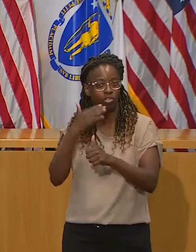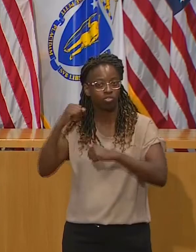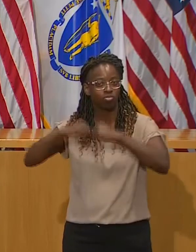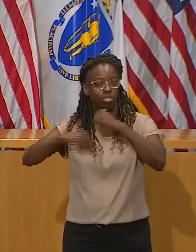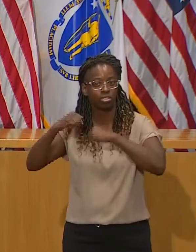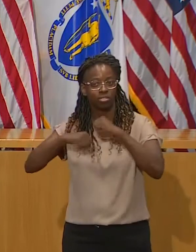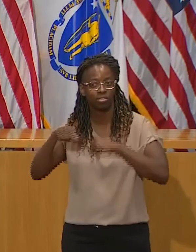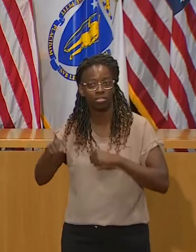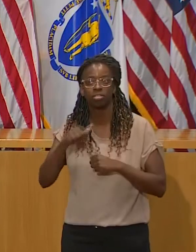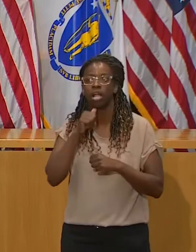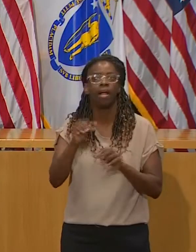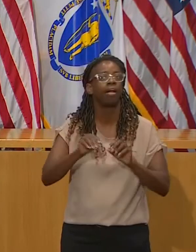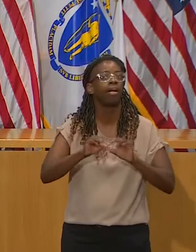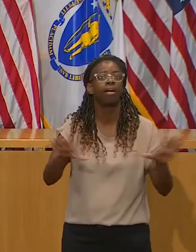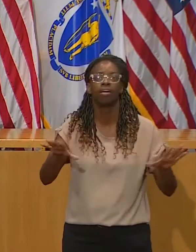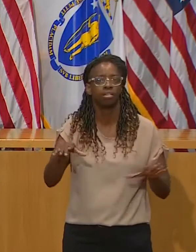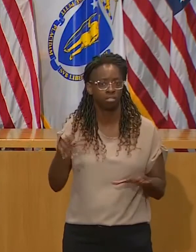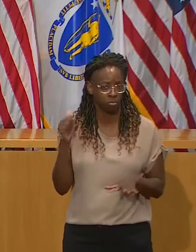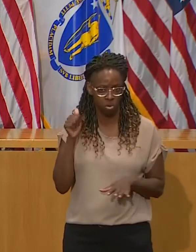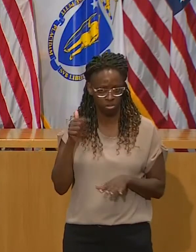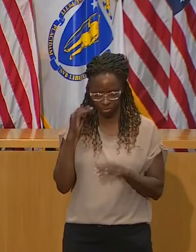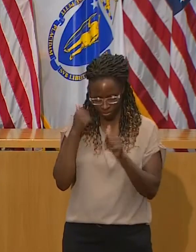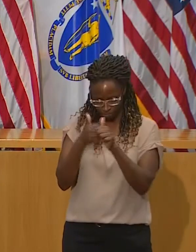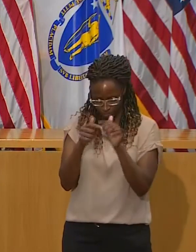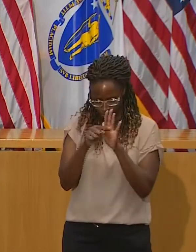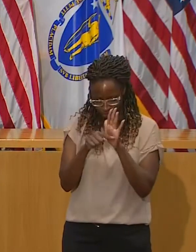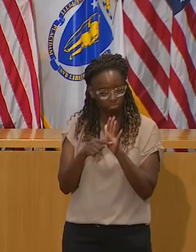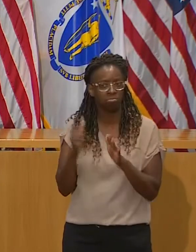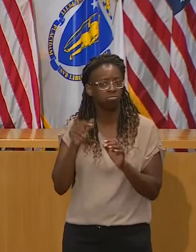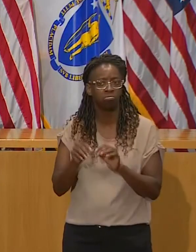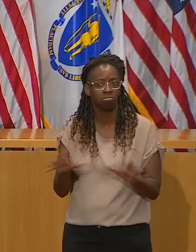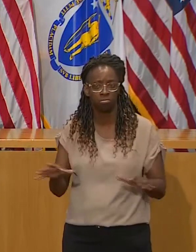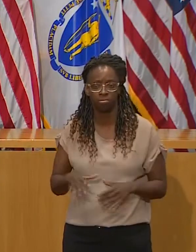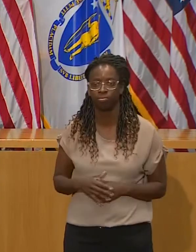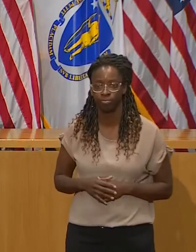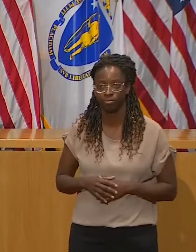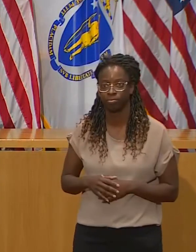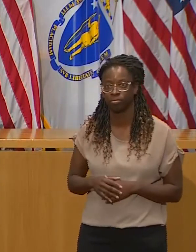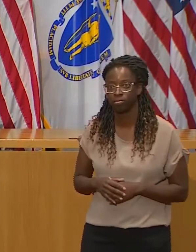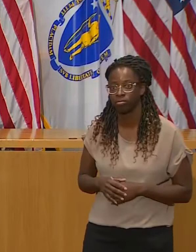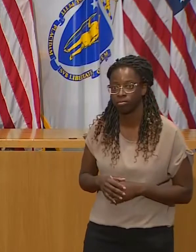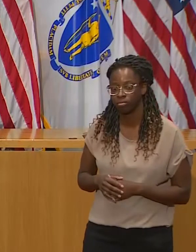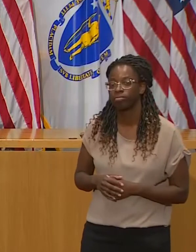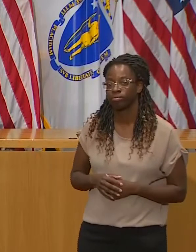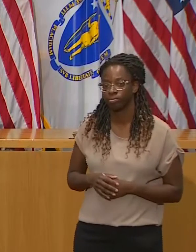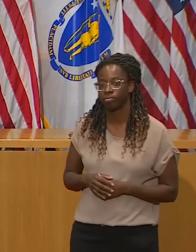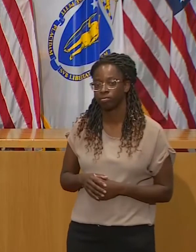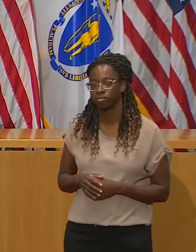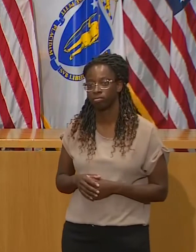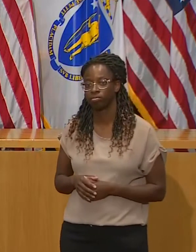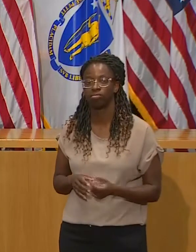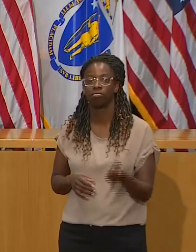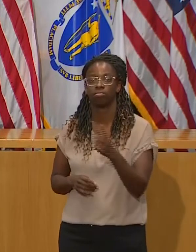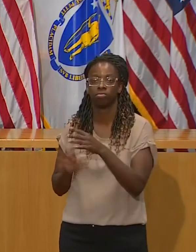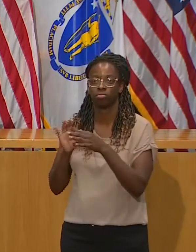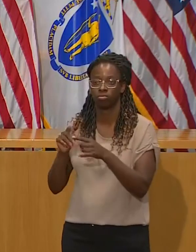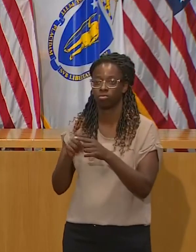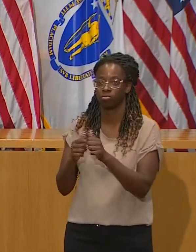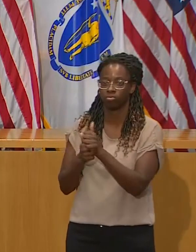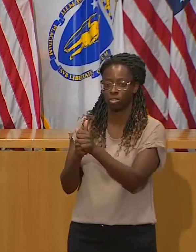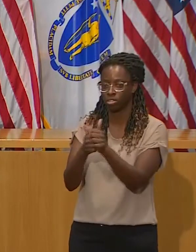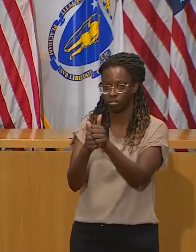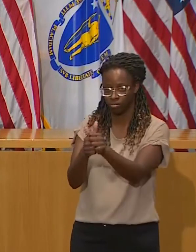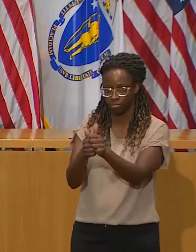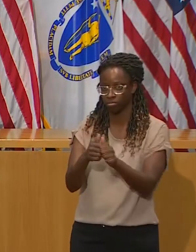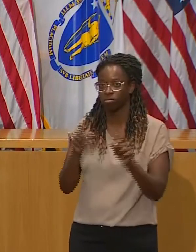contact tracing. Yeah. It's consistently been green on the dashboard, but after all those layoffs in June, did we stack back up? Did we have